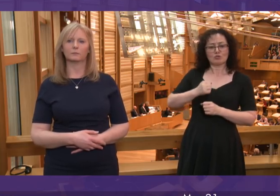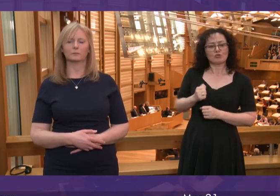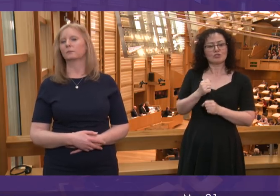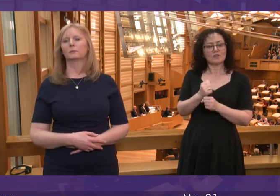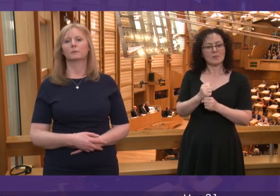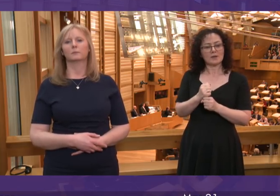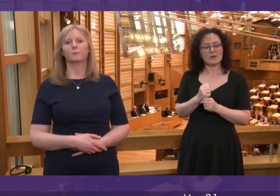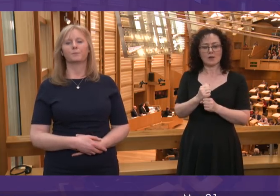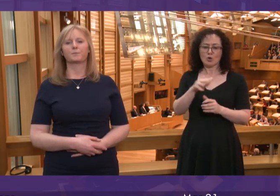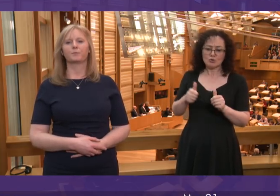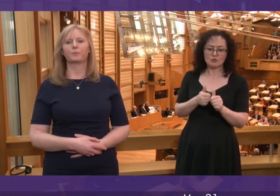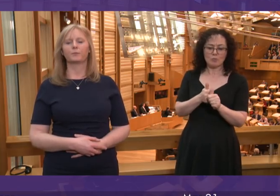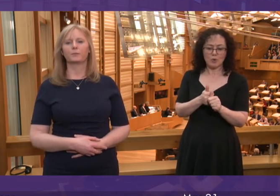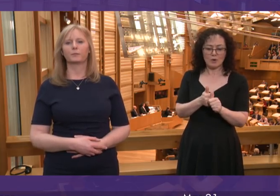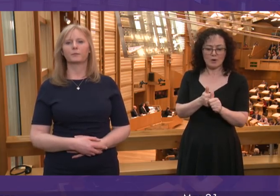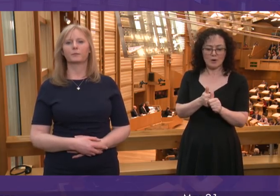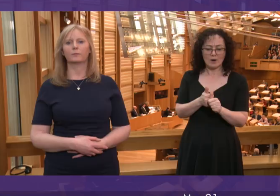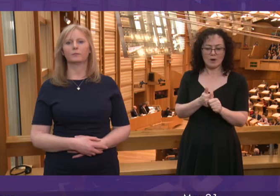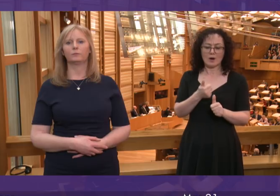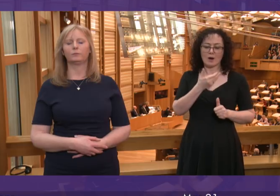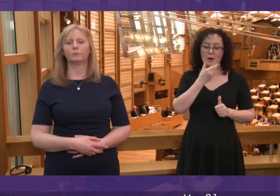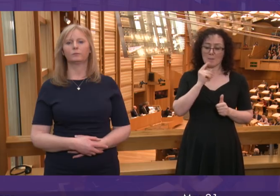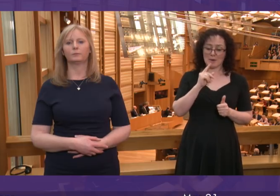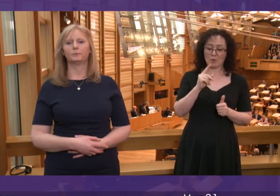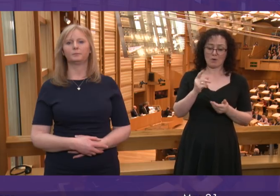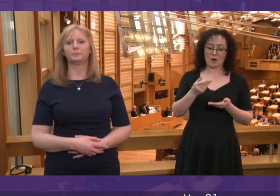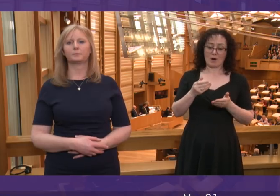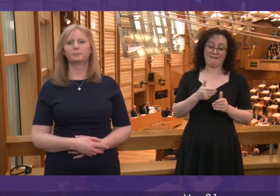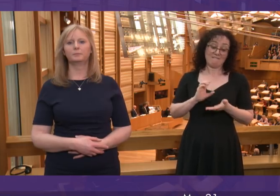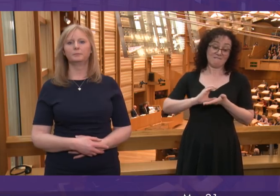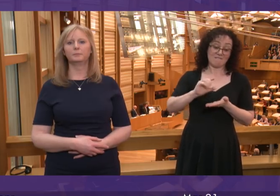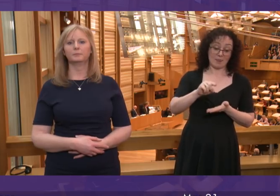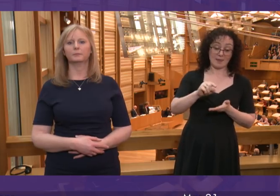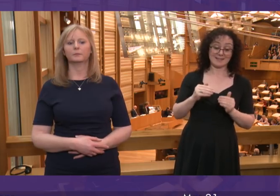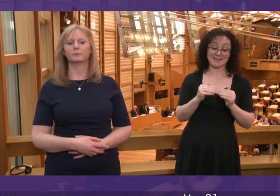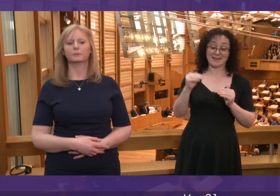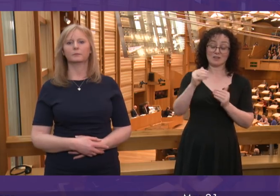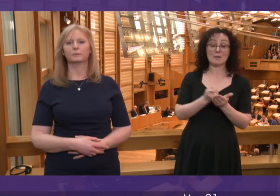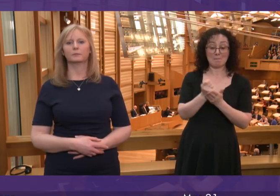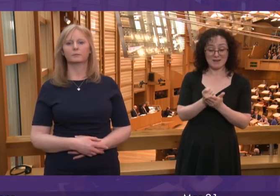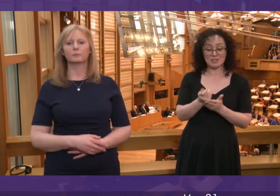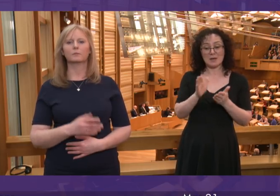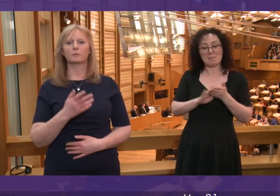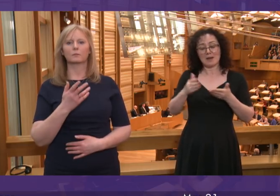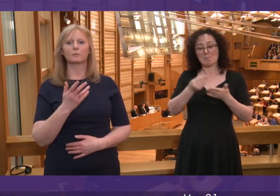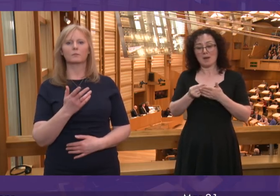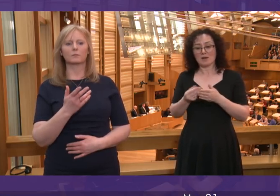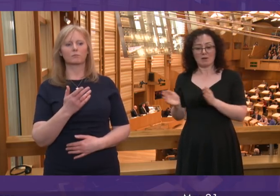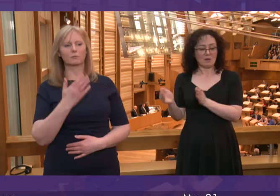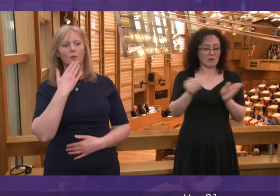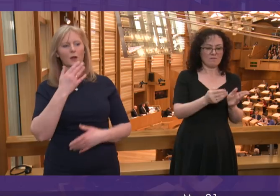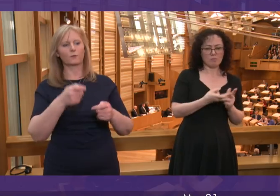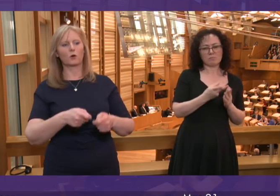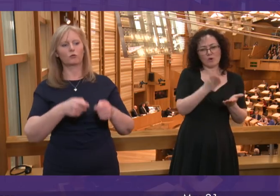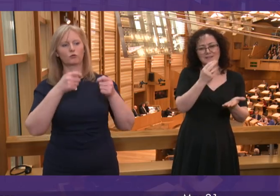cost increase and ensure they do not have to divert money from the vital support services they provide? First Minister. Well, can I thank Mark Mcdonald for raising